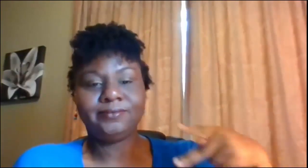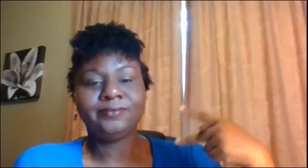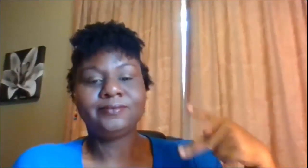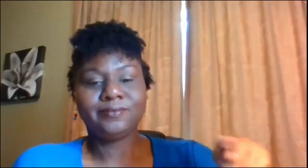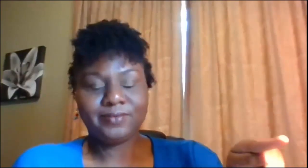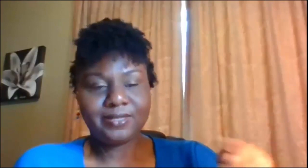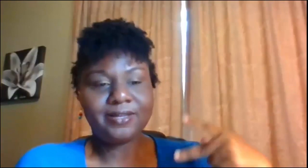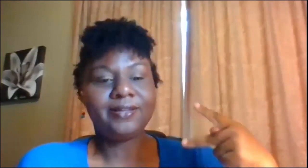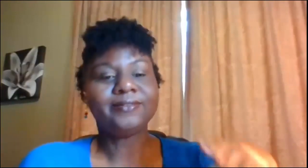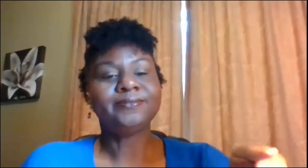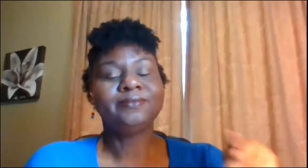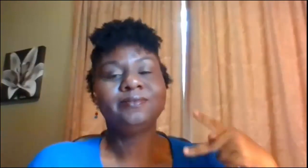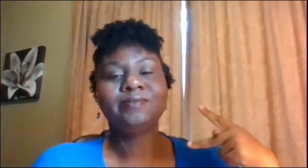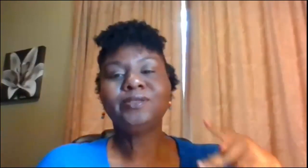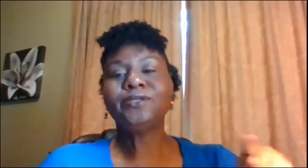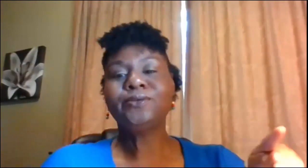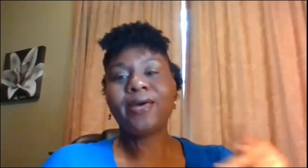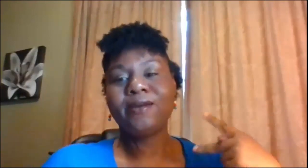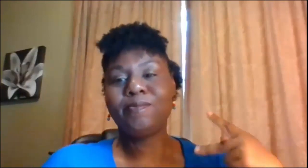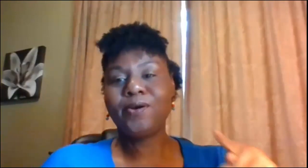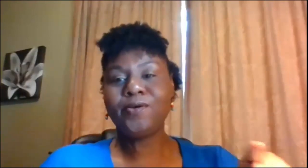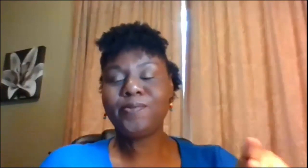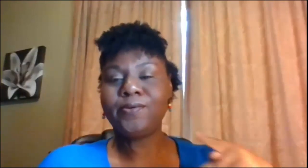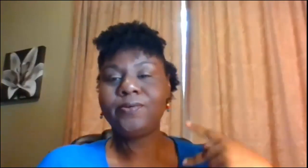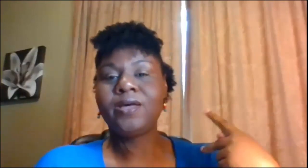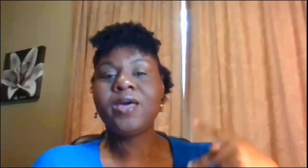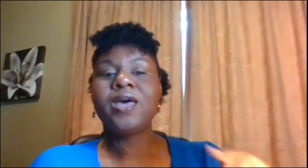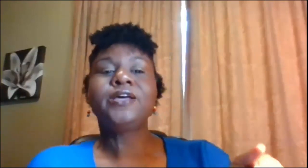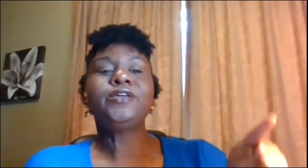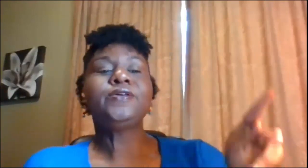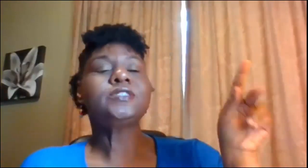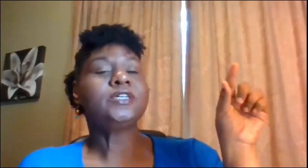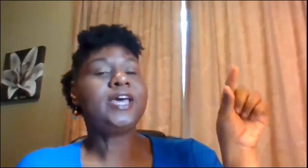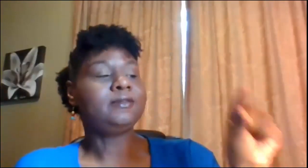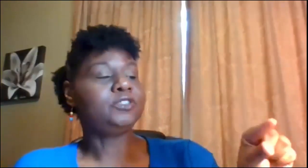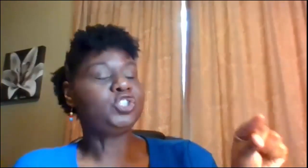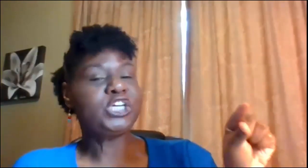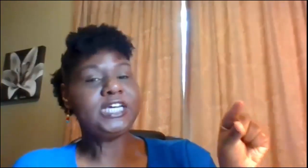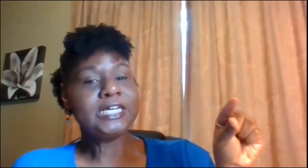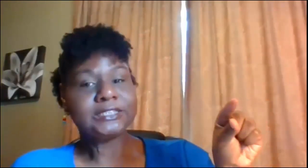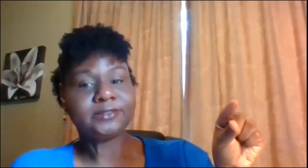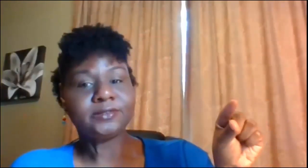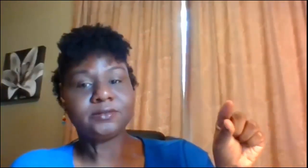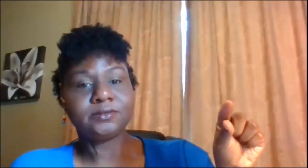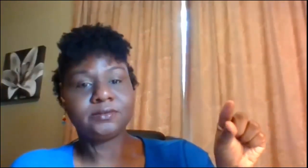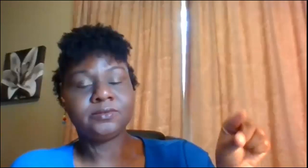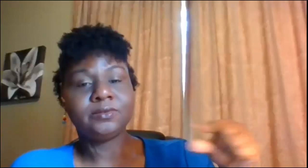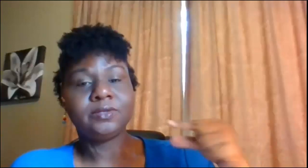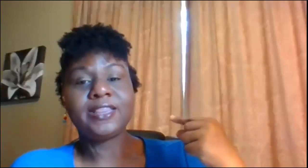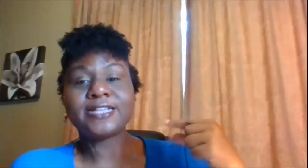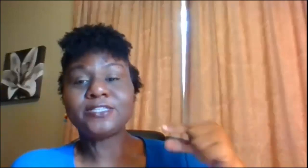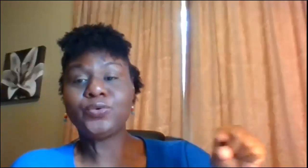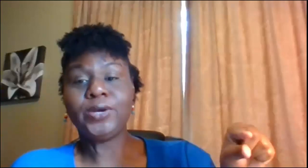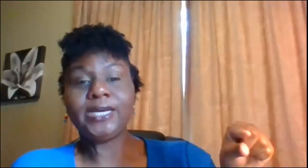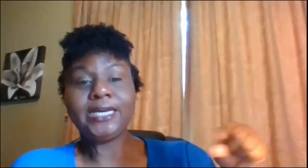purple good blue and purple use the G and that's green